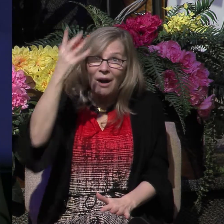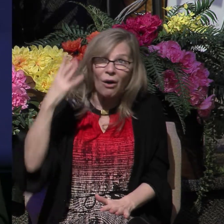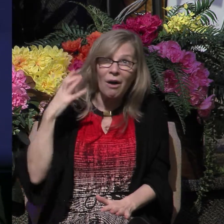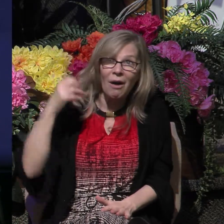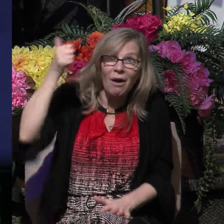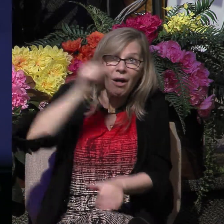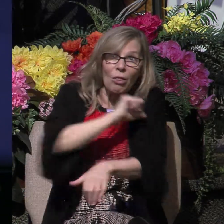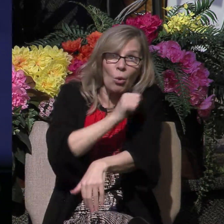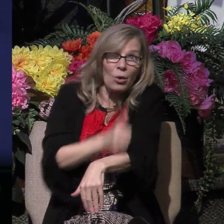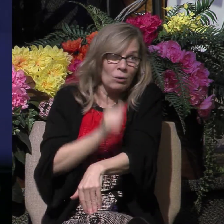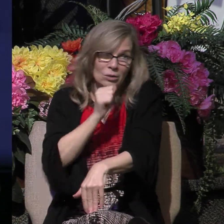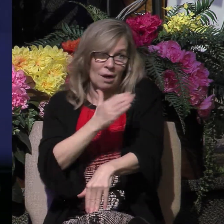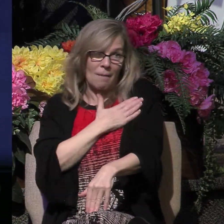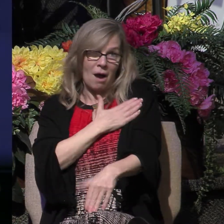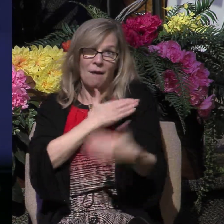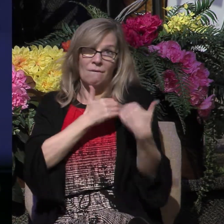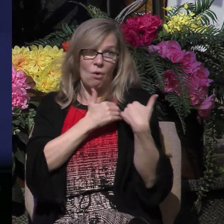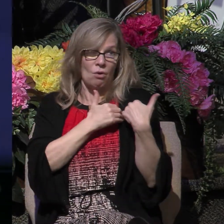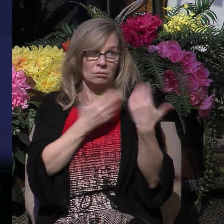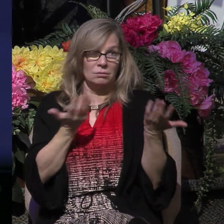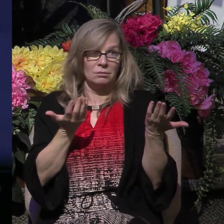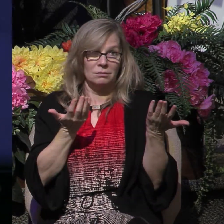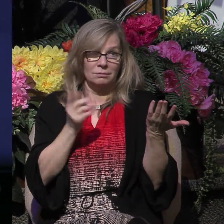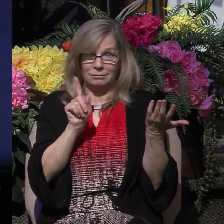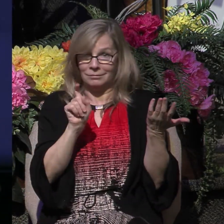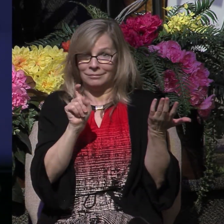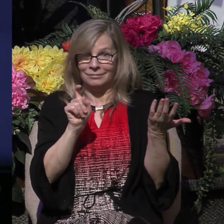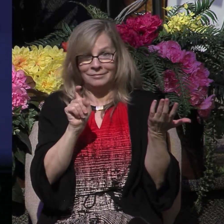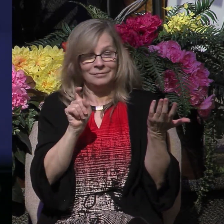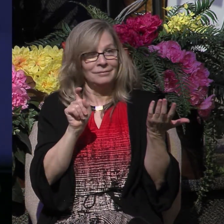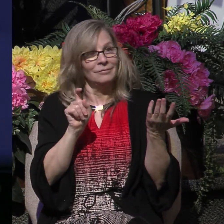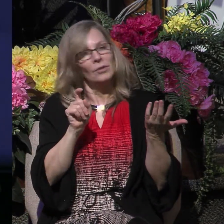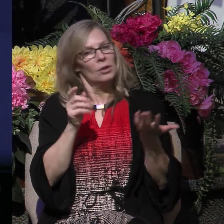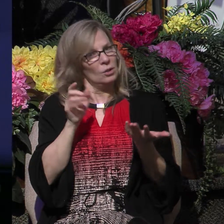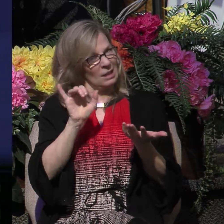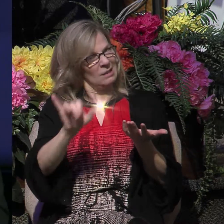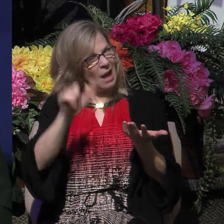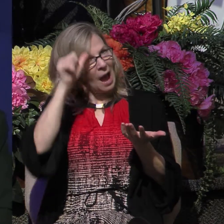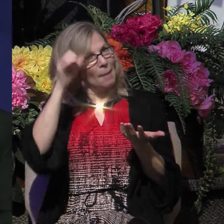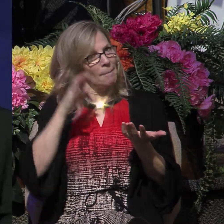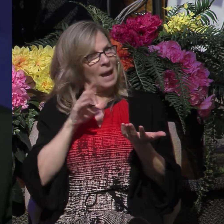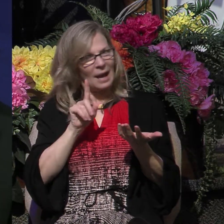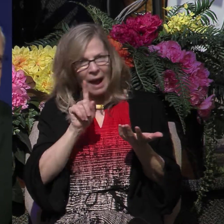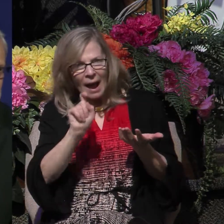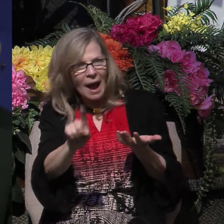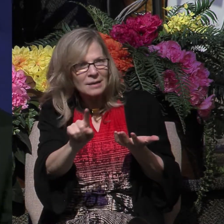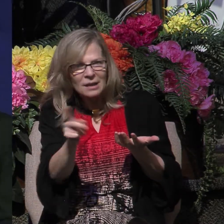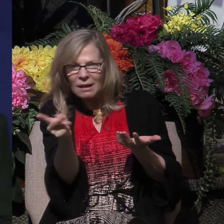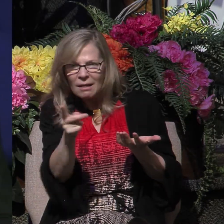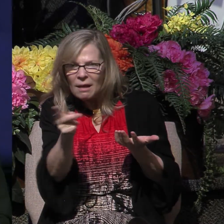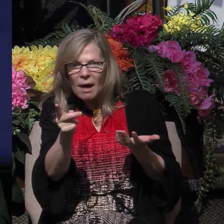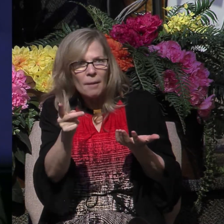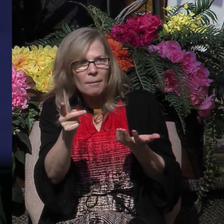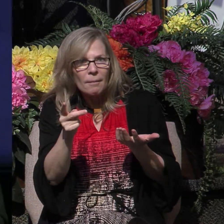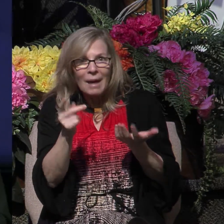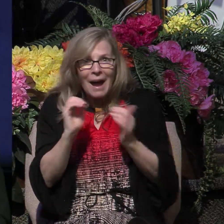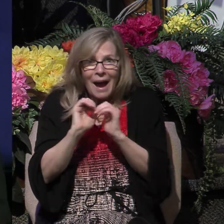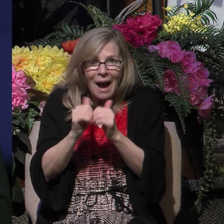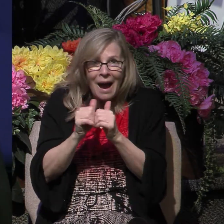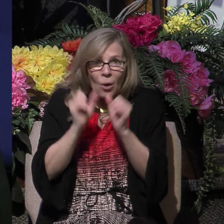fault? In other words, the thinking is that this man is asking Paul and Silas how he could be